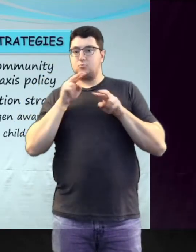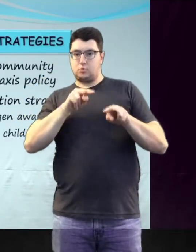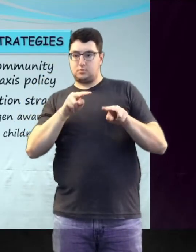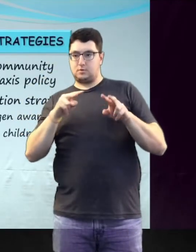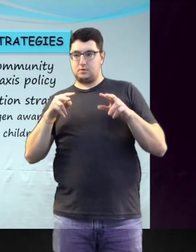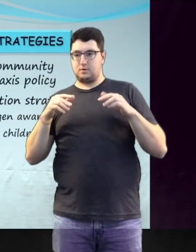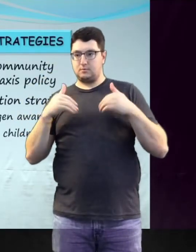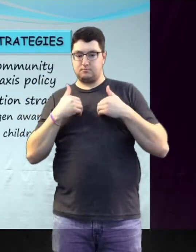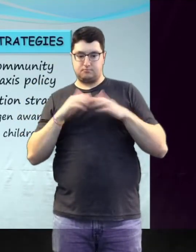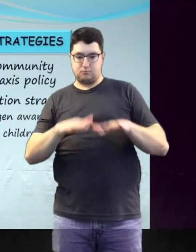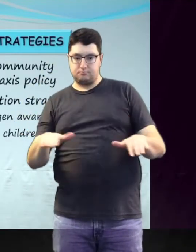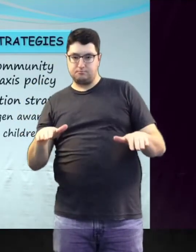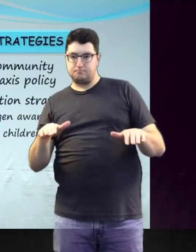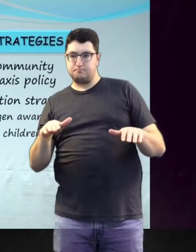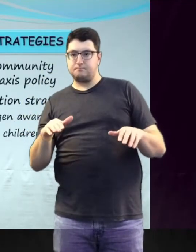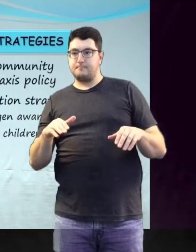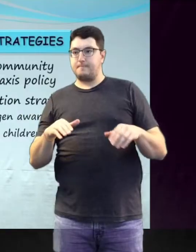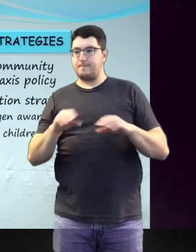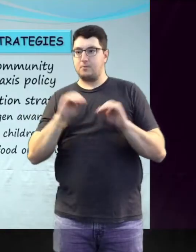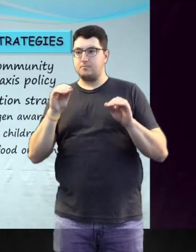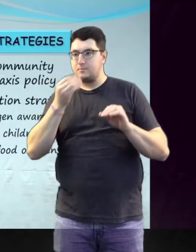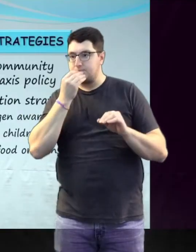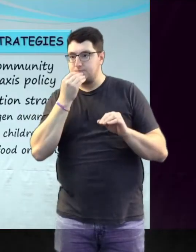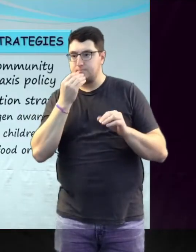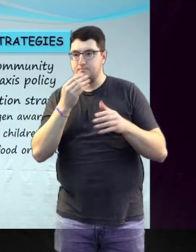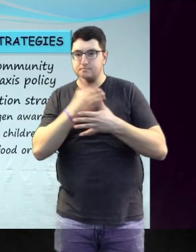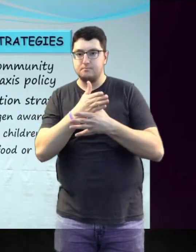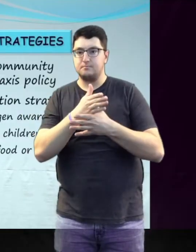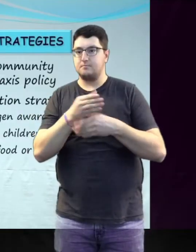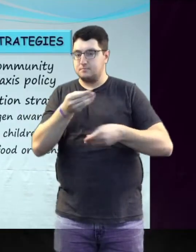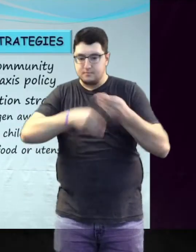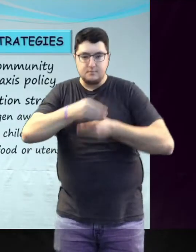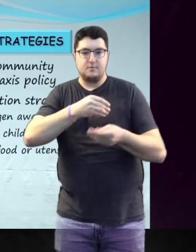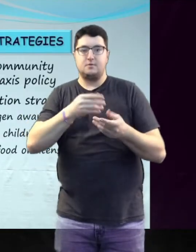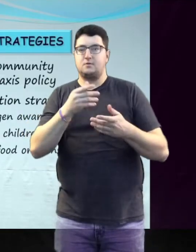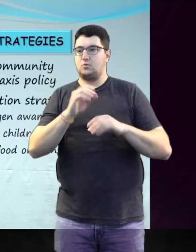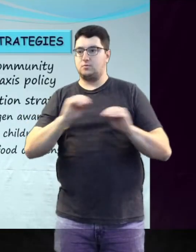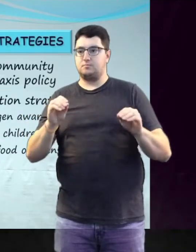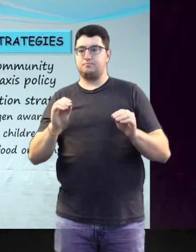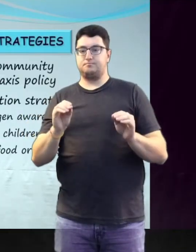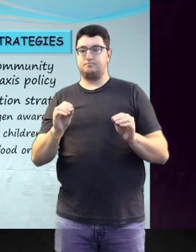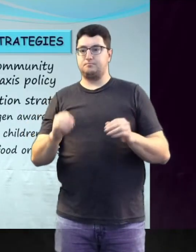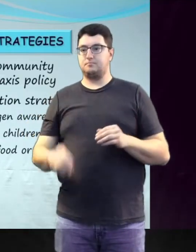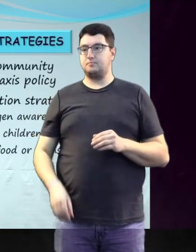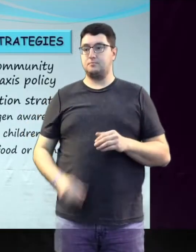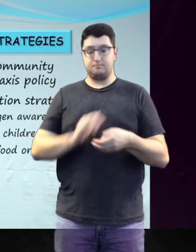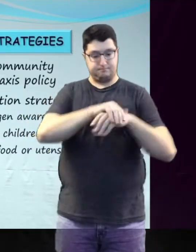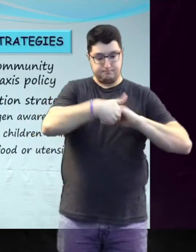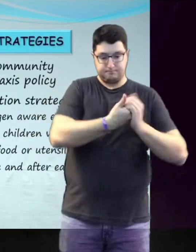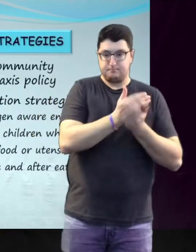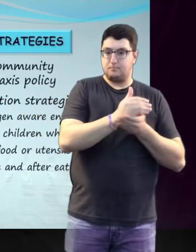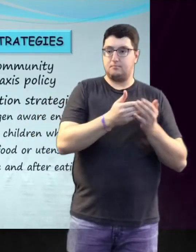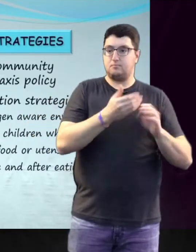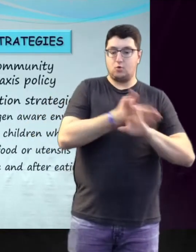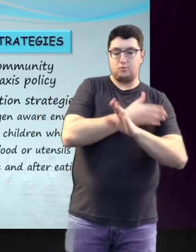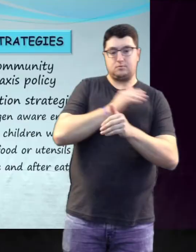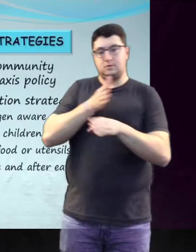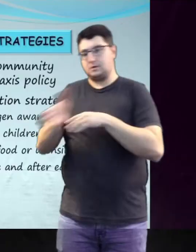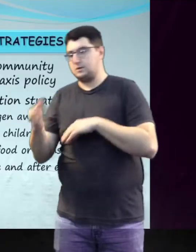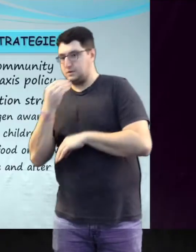children while eating, no trading or sharing of food or utensils, hand washing before